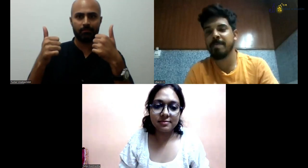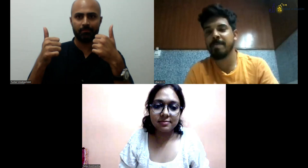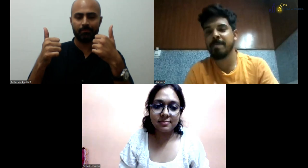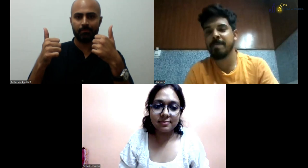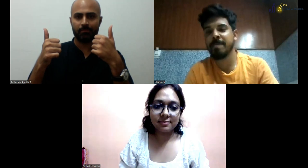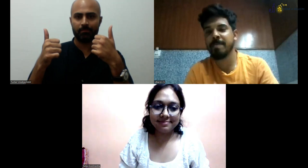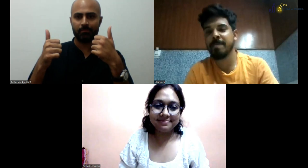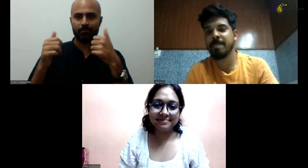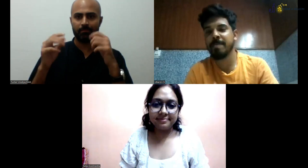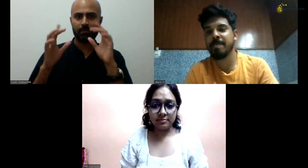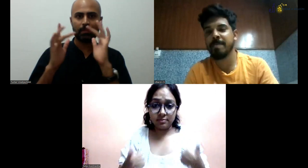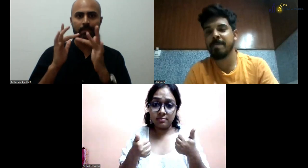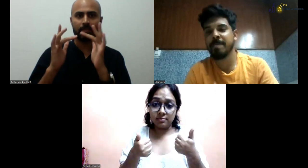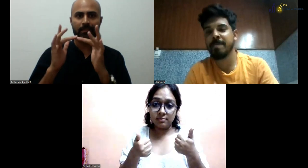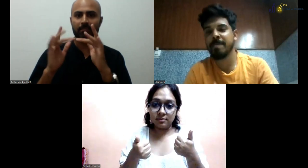Okay.